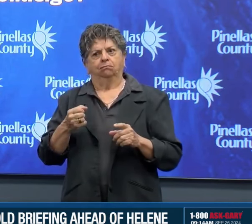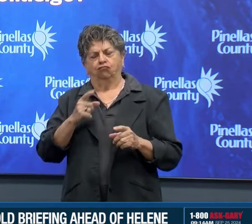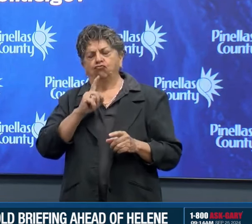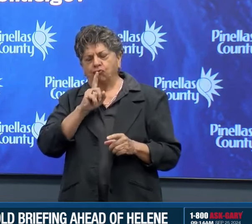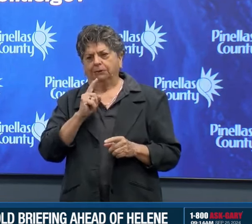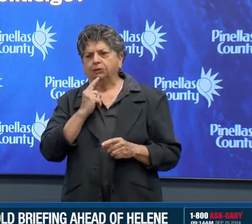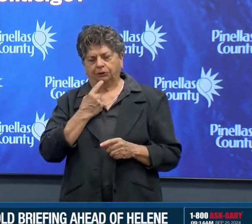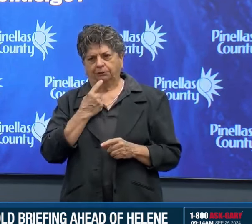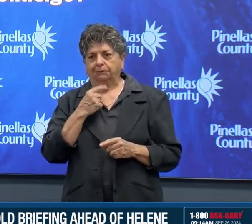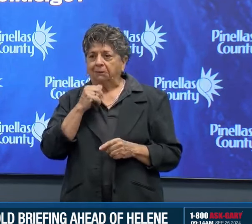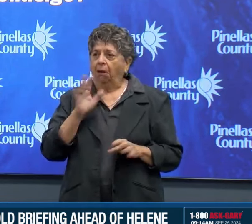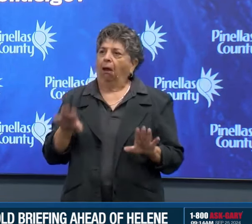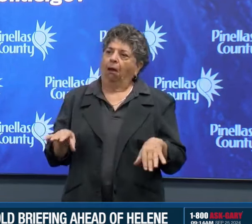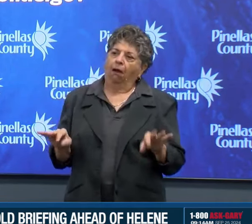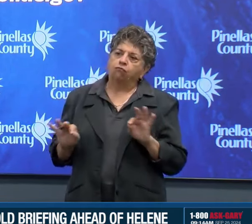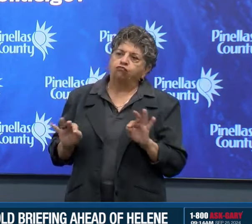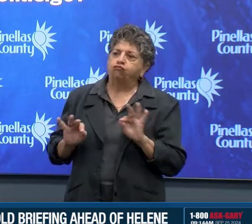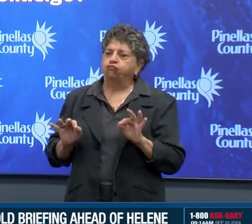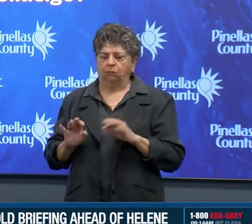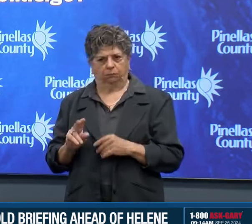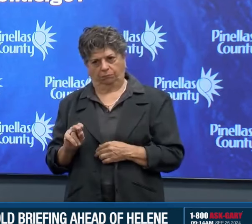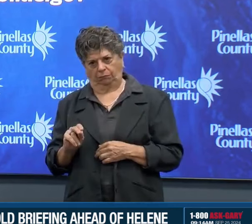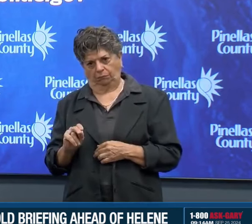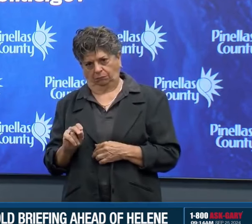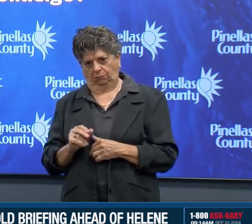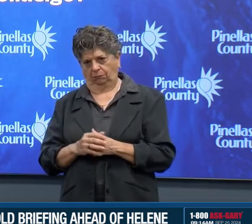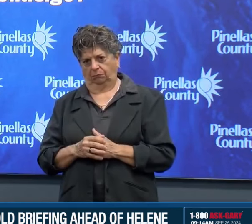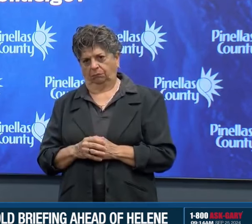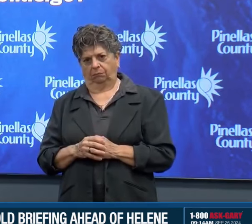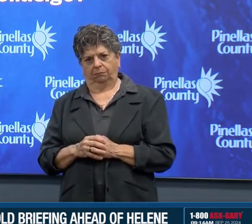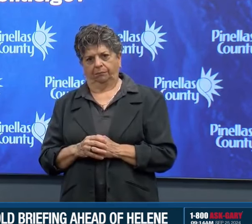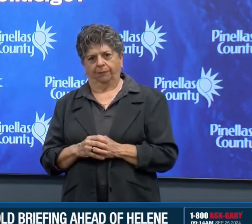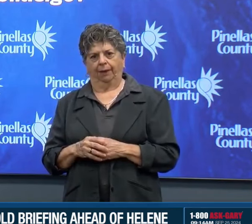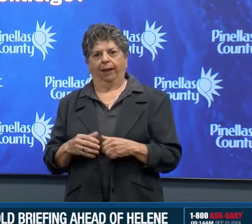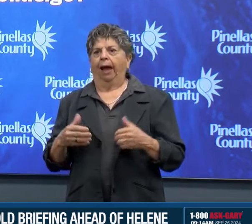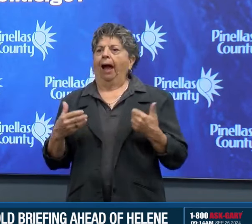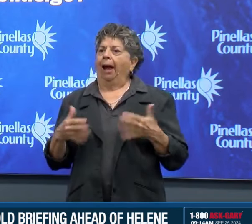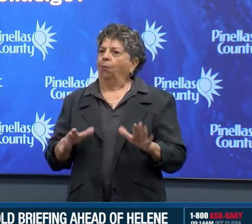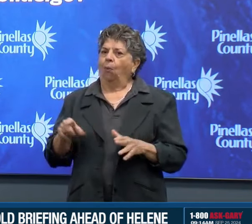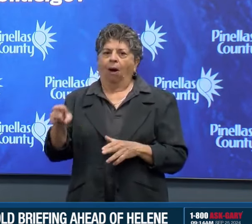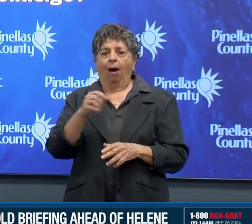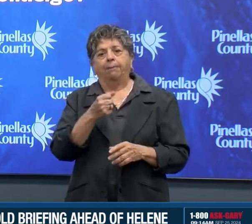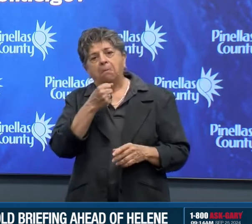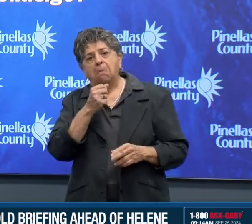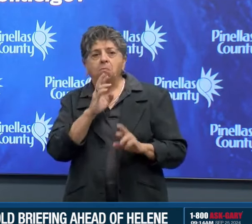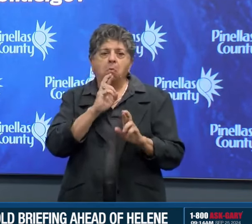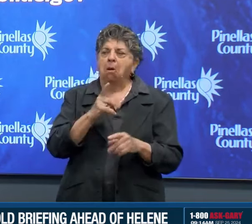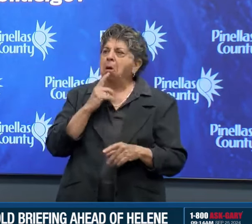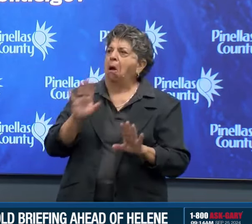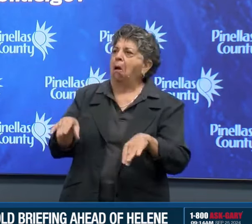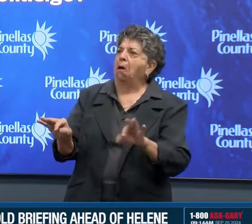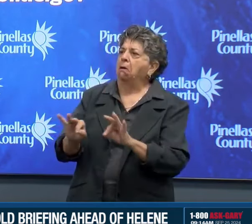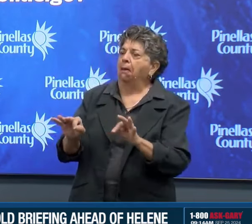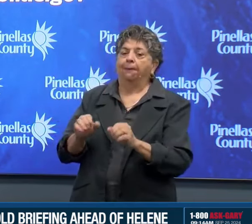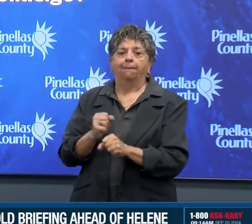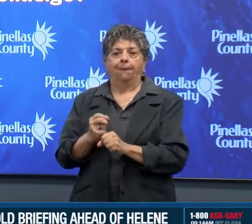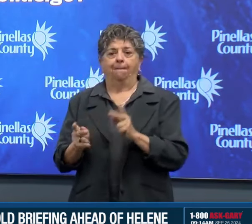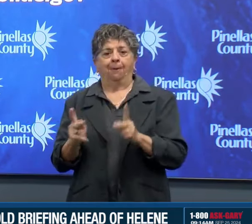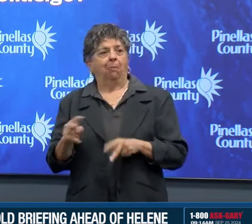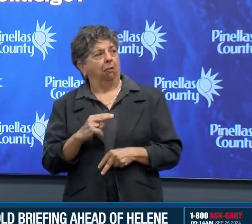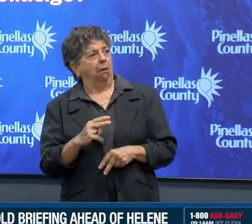to stay where they're at. And if conditions worsen, we won't be able to help them. So please take it seriously.